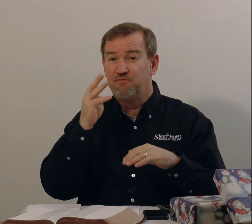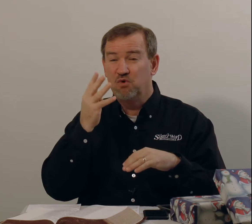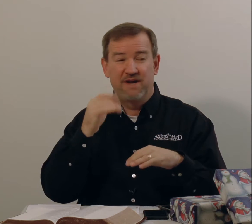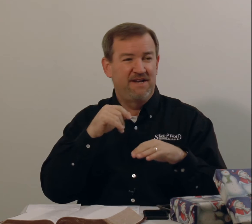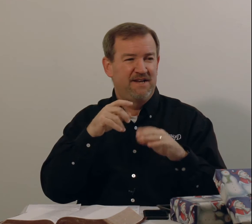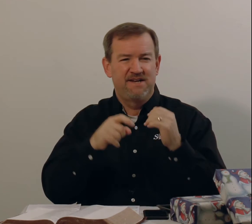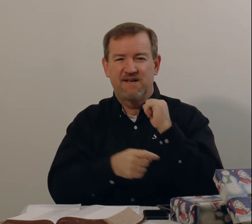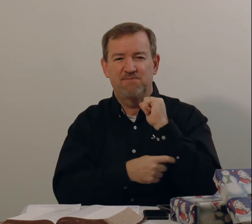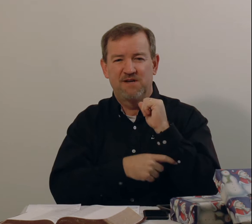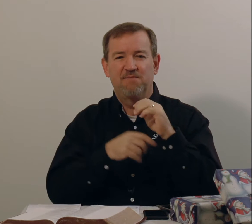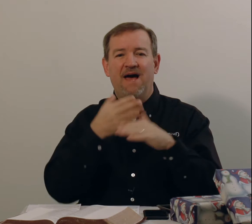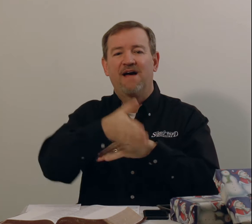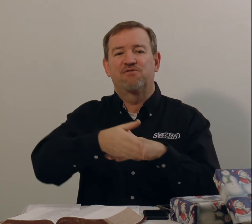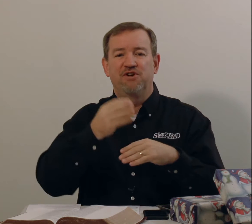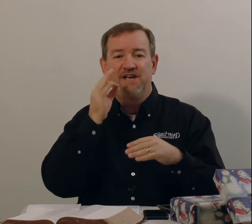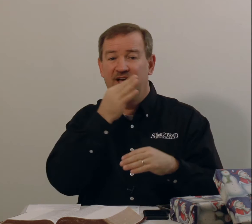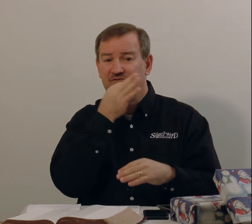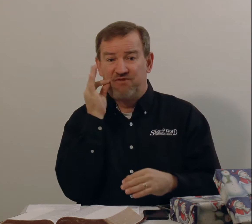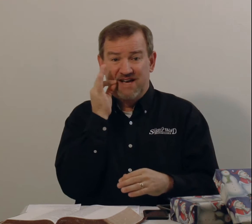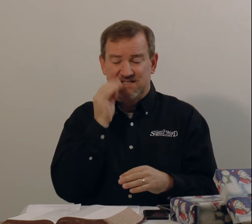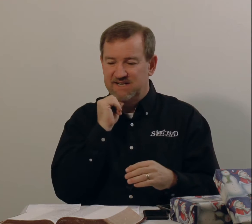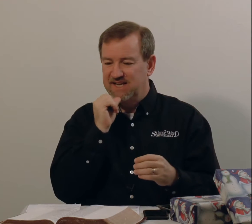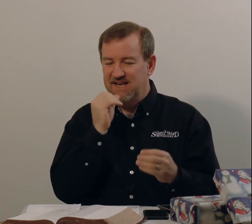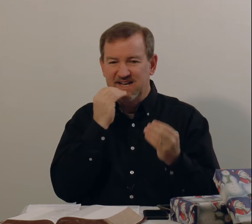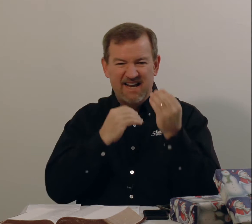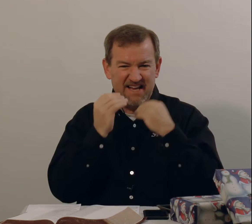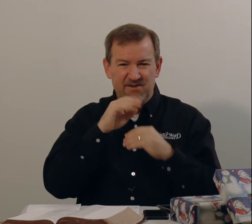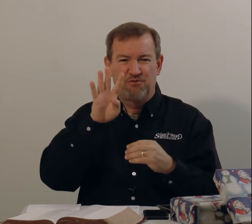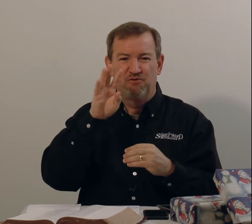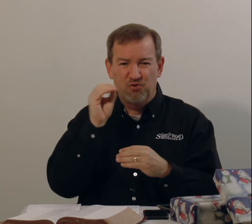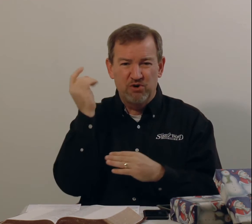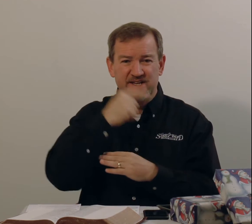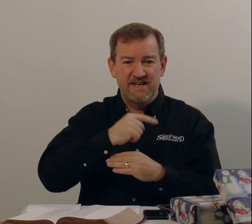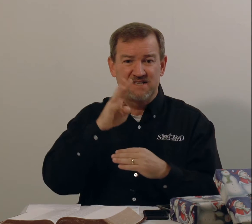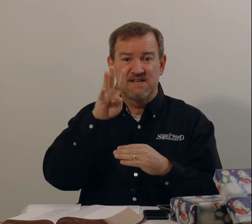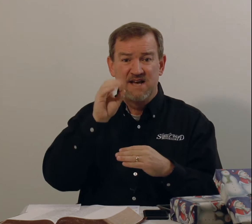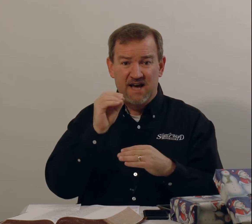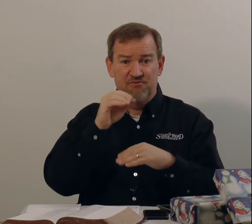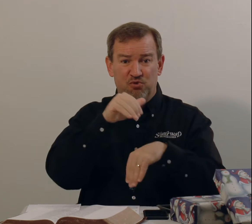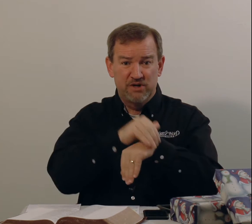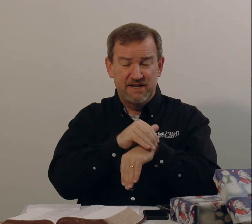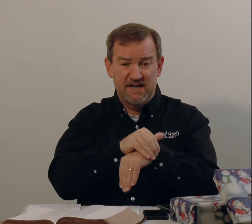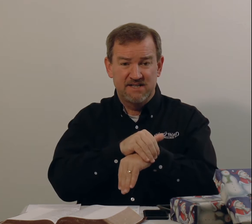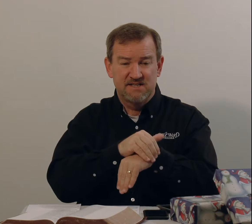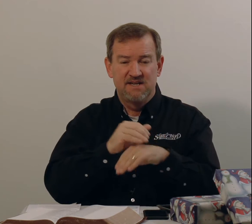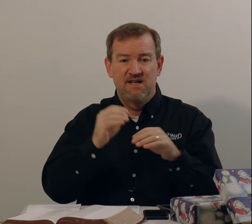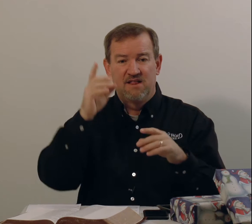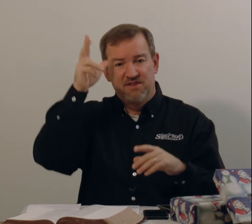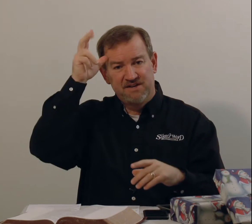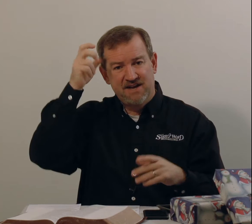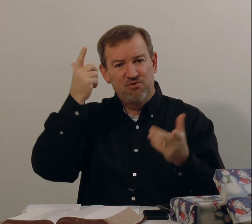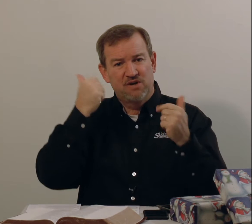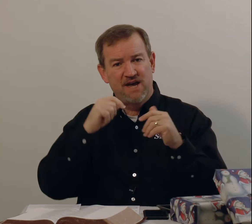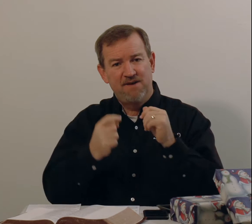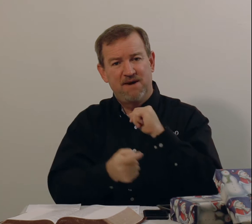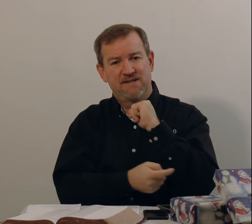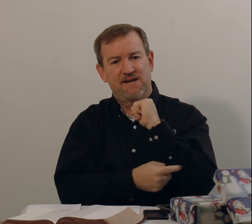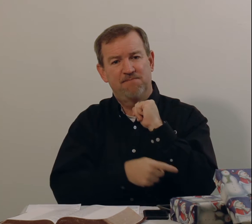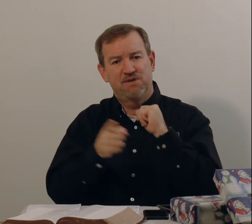for he, he tempted him after he had fasted. He had not eaten for 40 days and 40 nights. The devil came and tempted